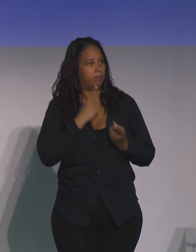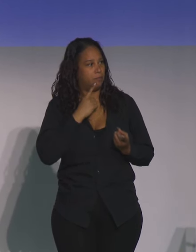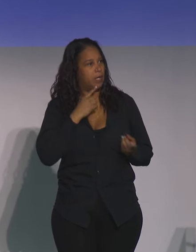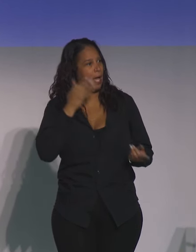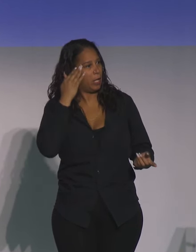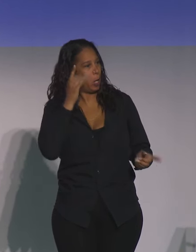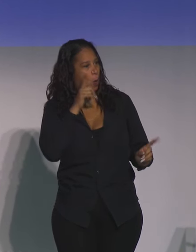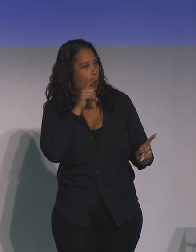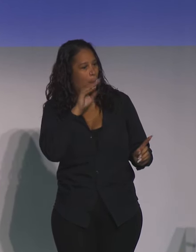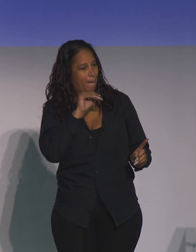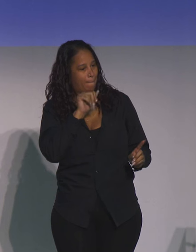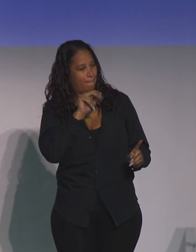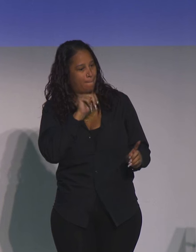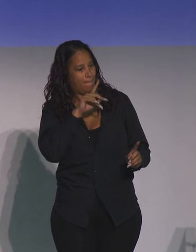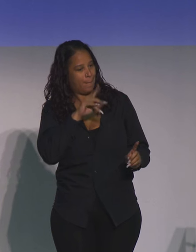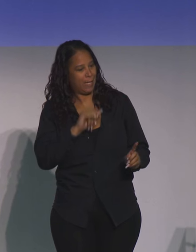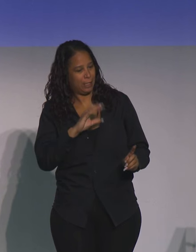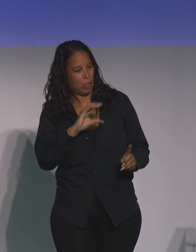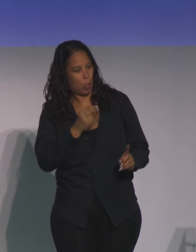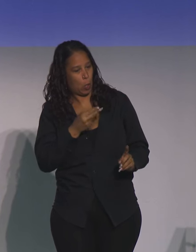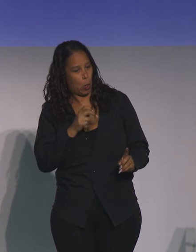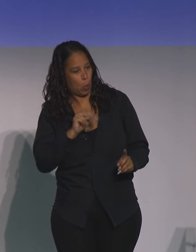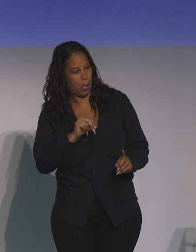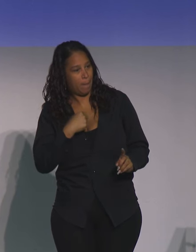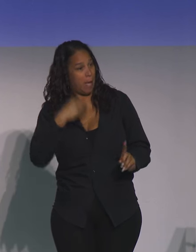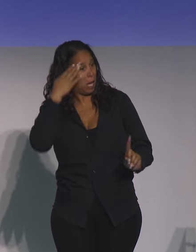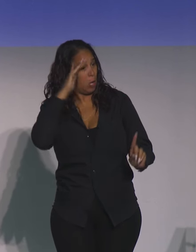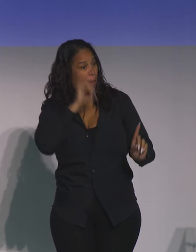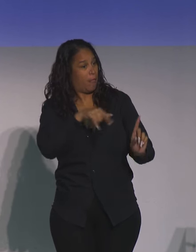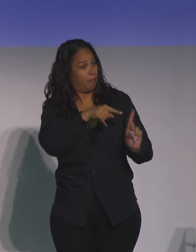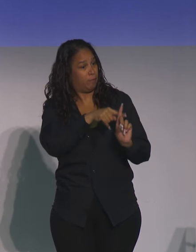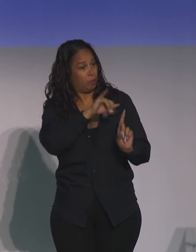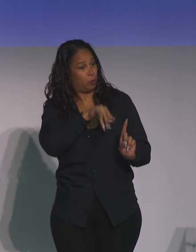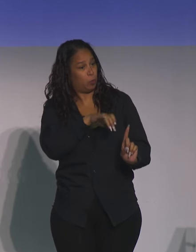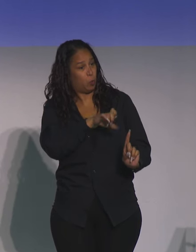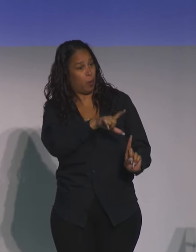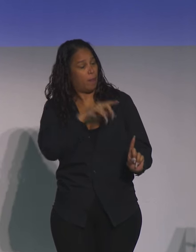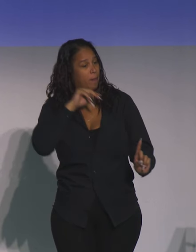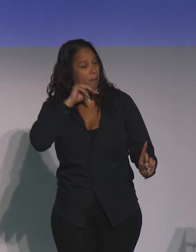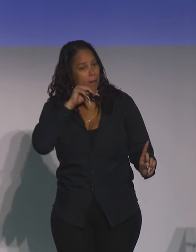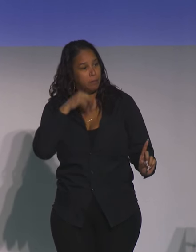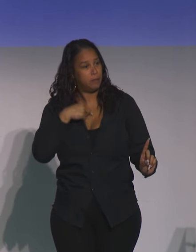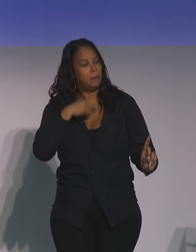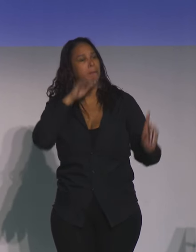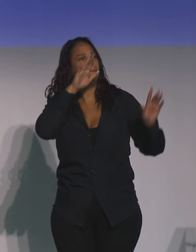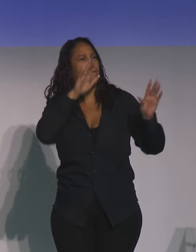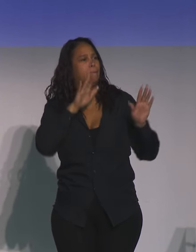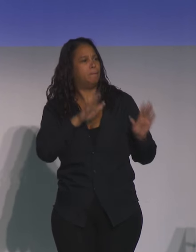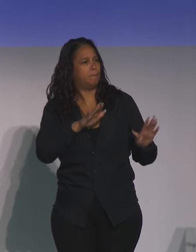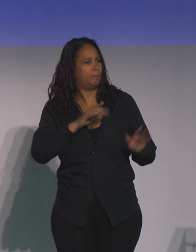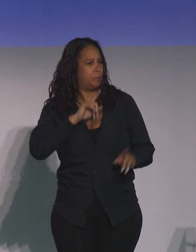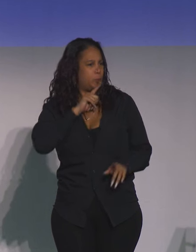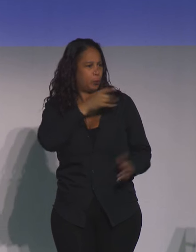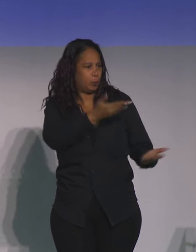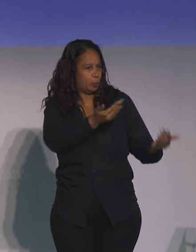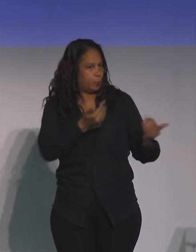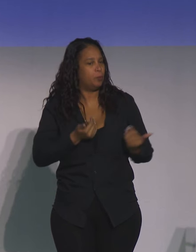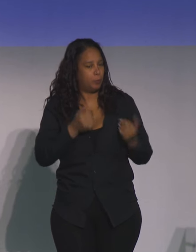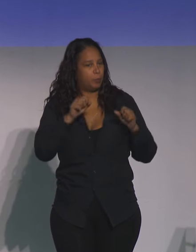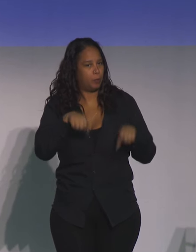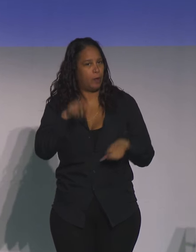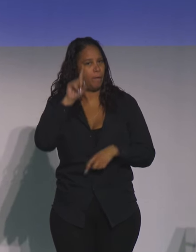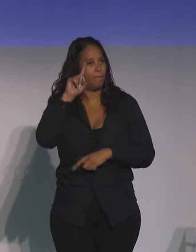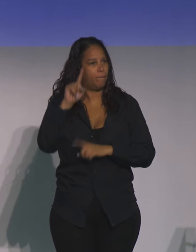knew who Dr. Mandy Cohen. I just didn't know it was Joel's niece. And I said, that is amazing. We would love to have Dr. Cohen as the first